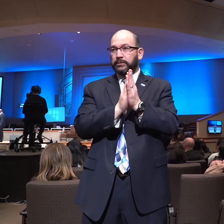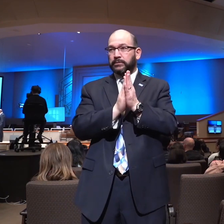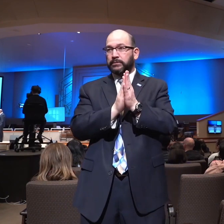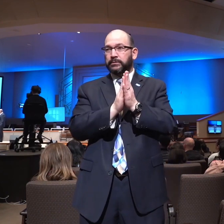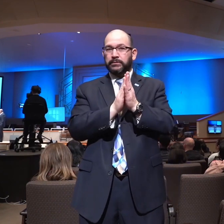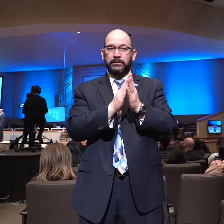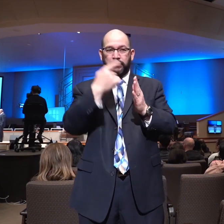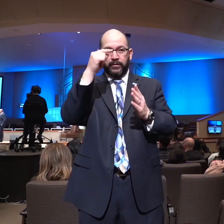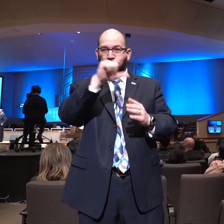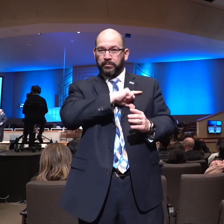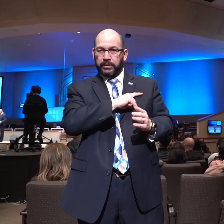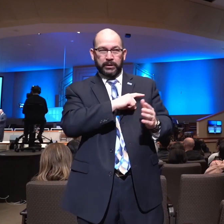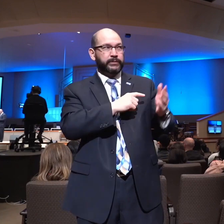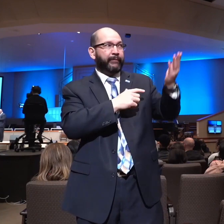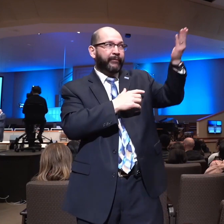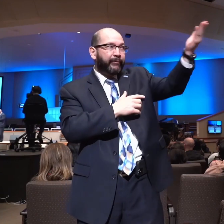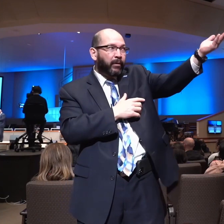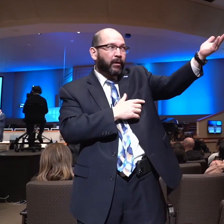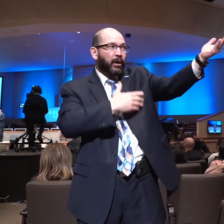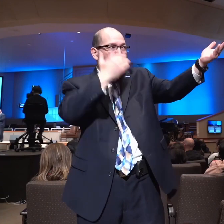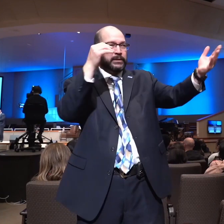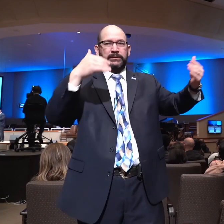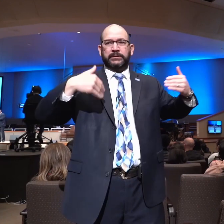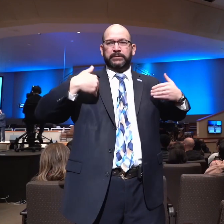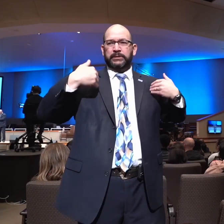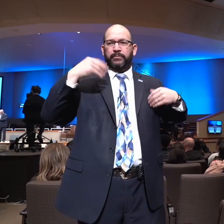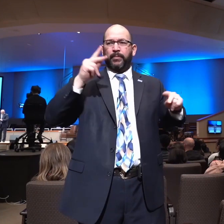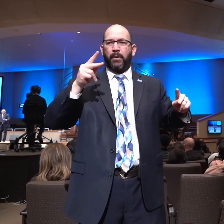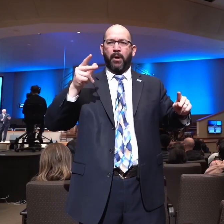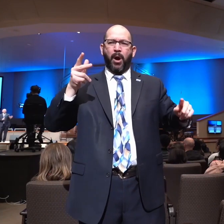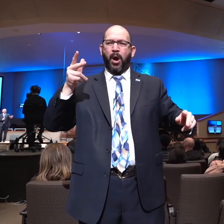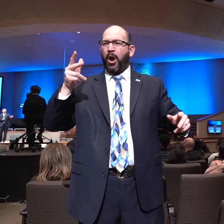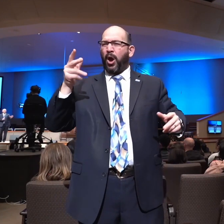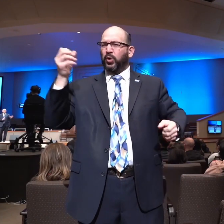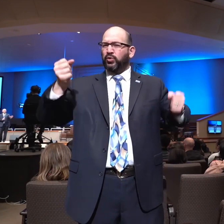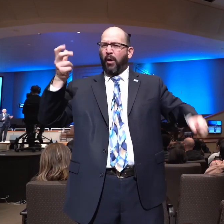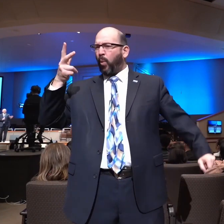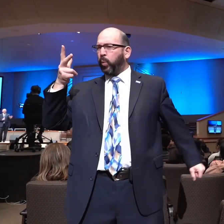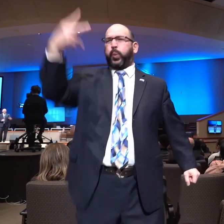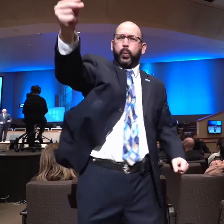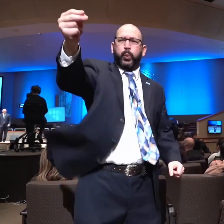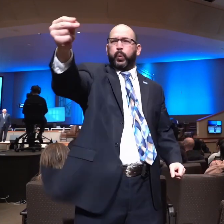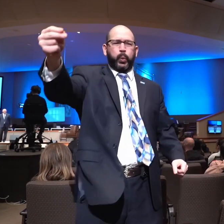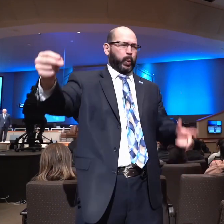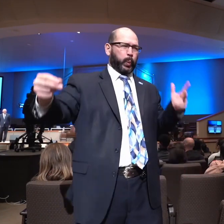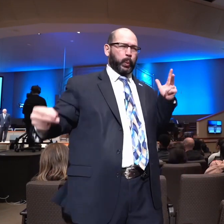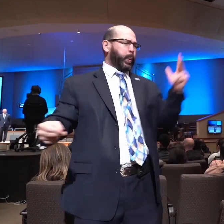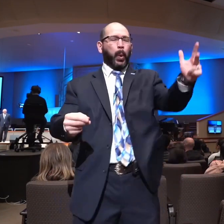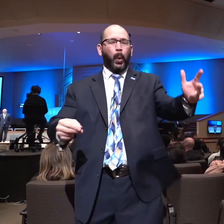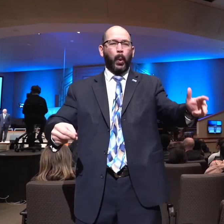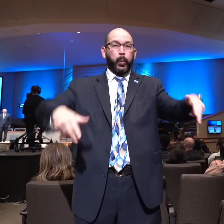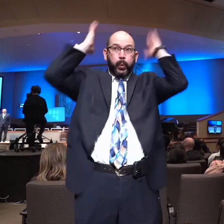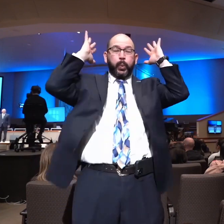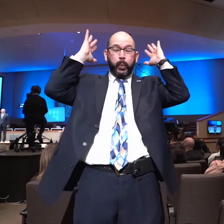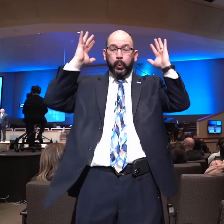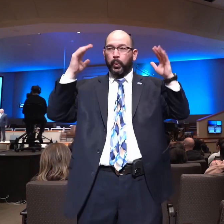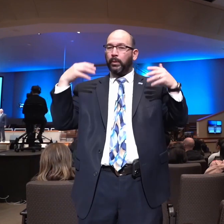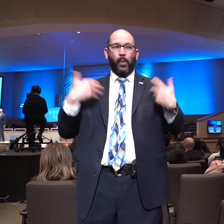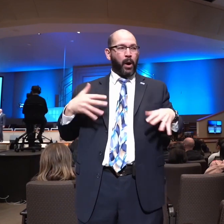And we've just had some young people just blazing down these roads with an incredibly dangerous speed. And I have a safety concern